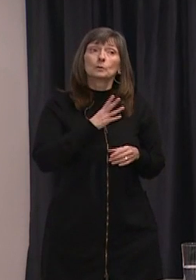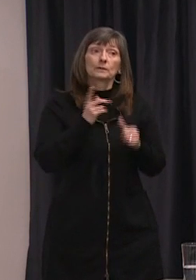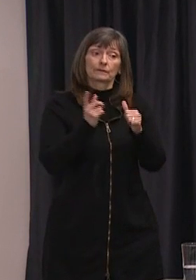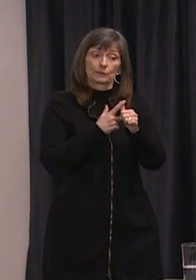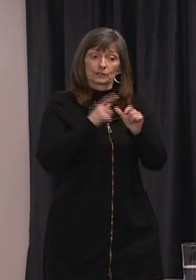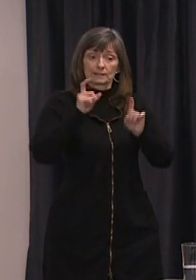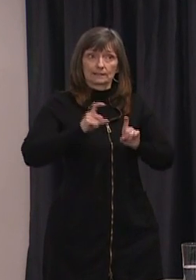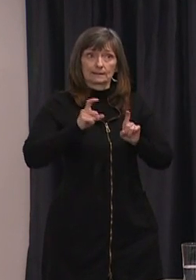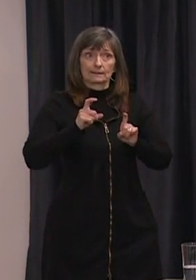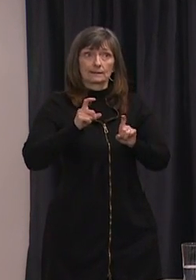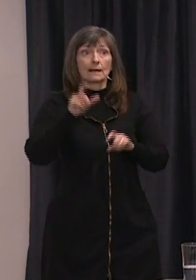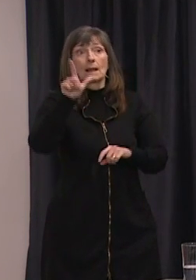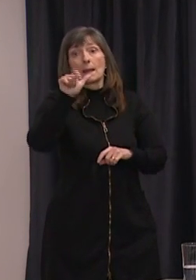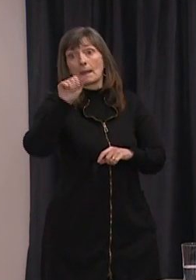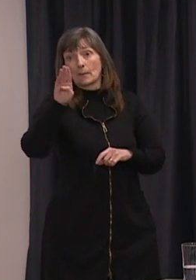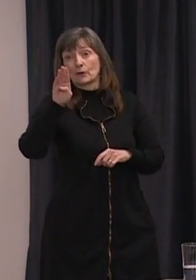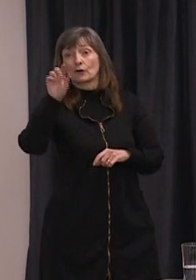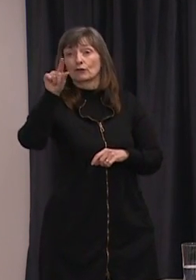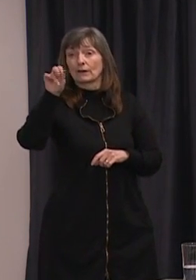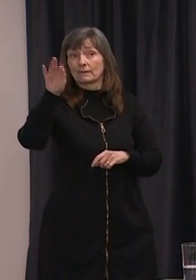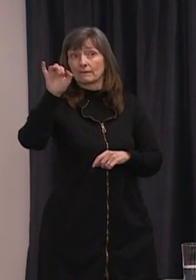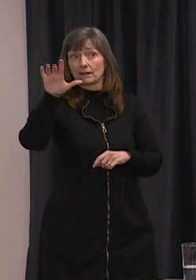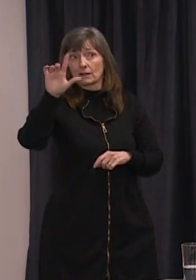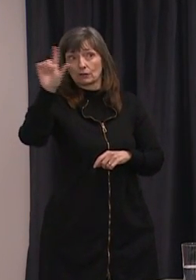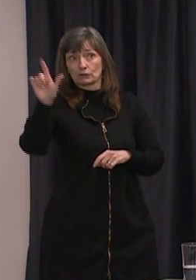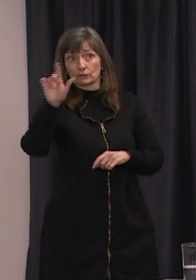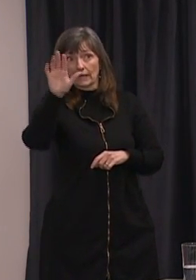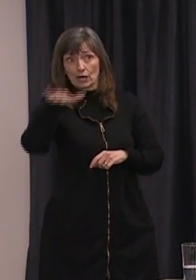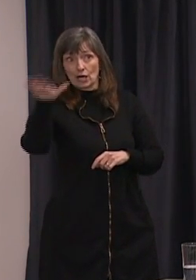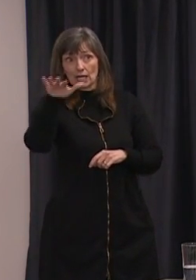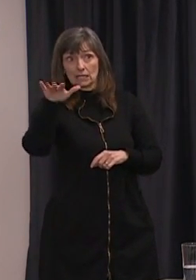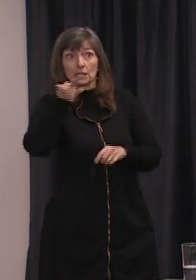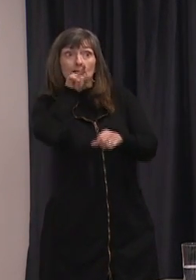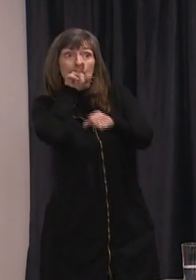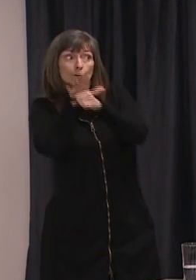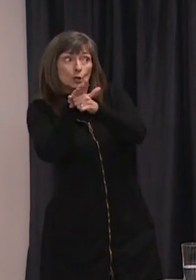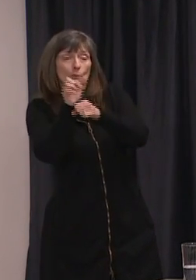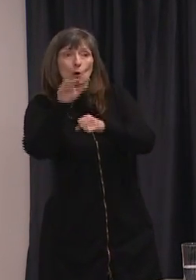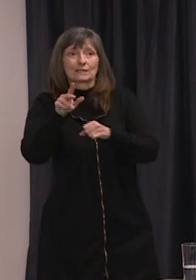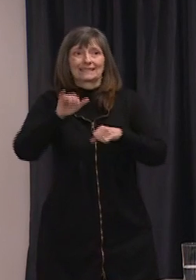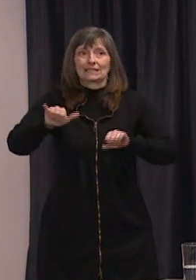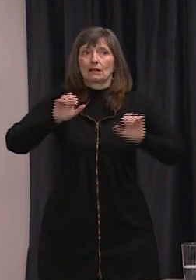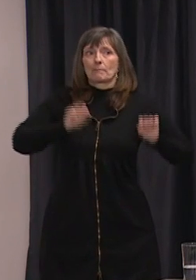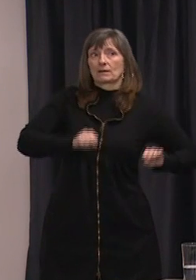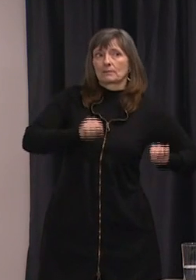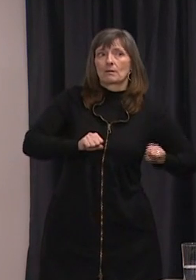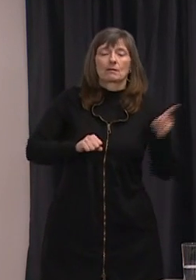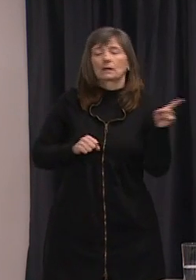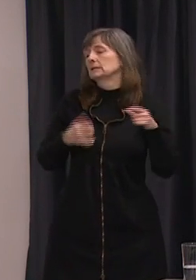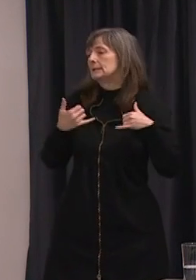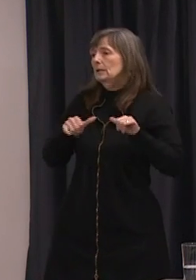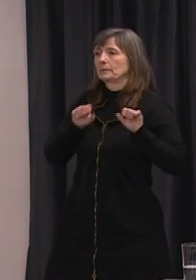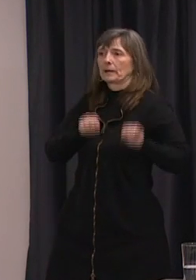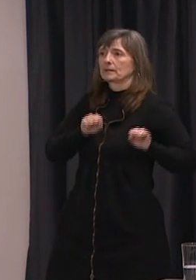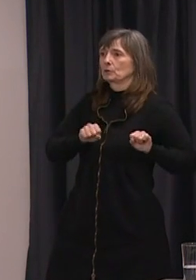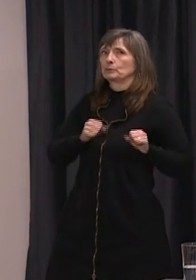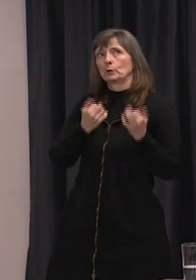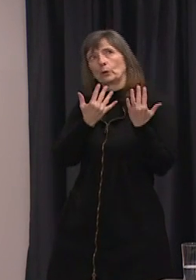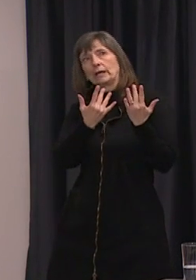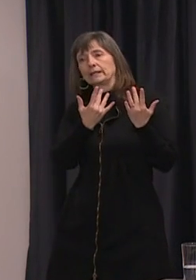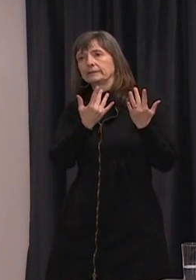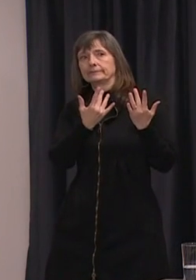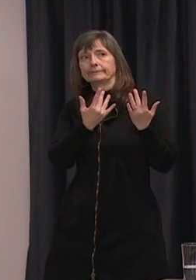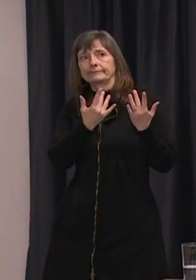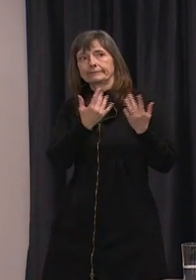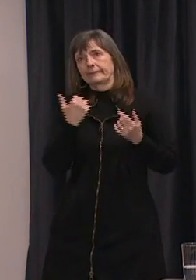positive from Labrador-Granfell region, is that now confirmed or is that still presumptive? We're still at presumptive at this point, yes. We're just waiting for the test